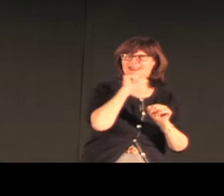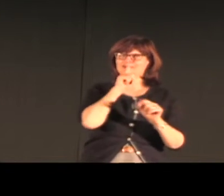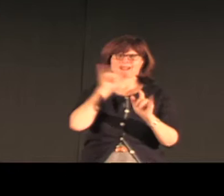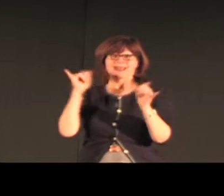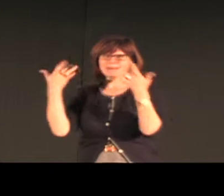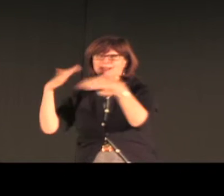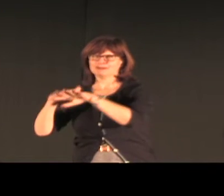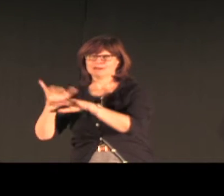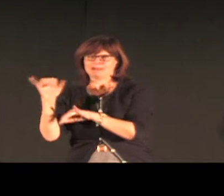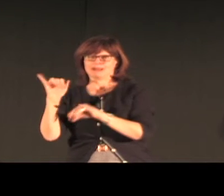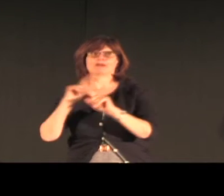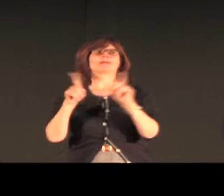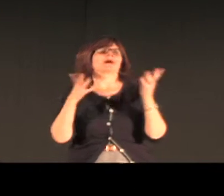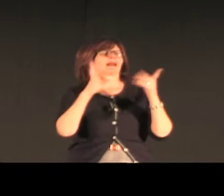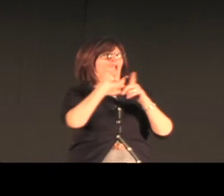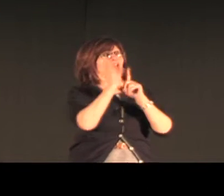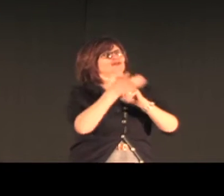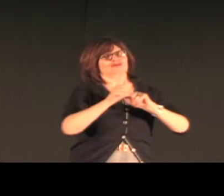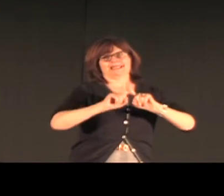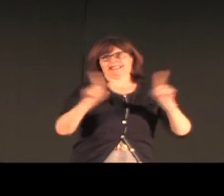not a school for the deaf, but it's not a mainstream environment.